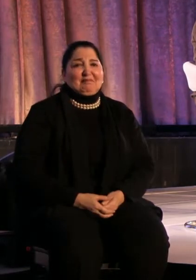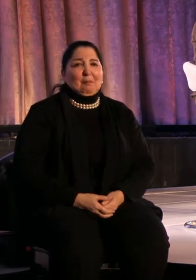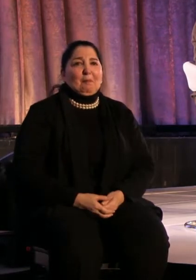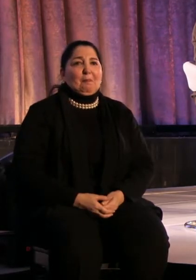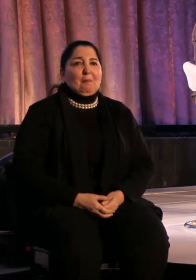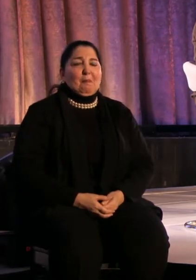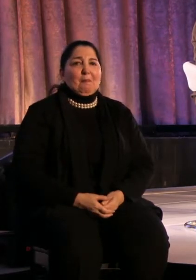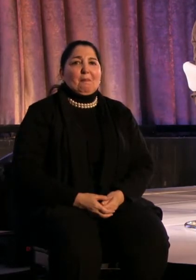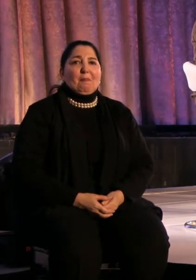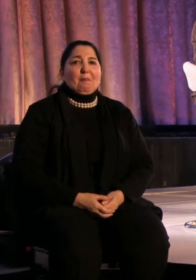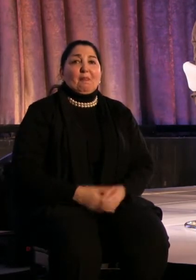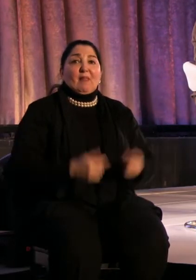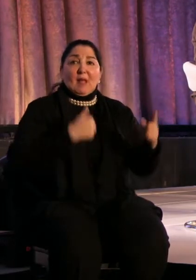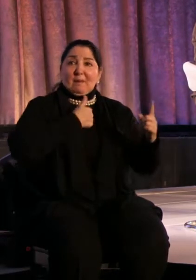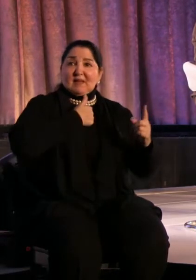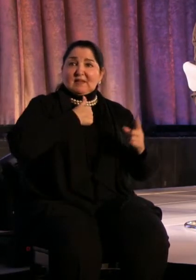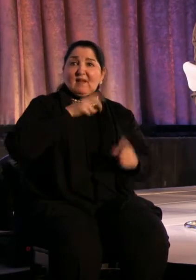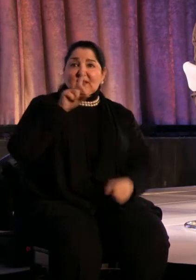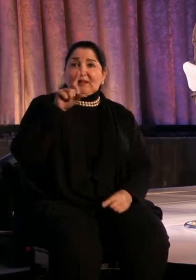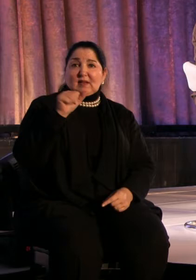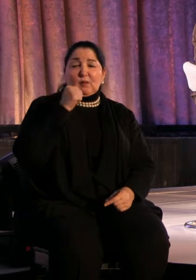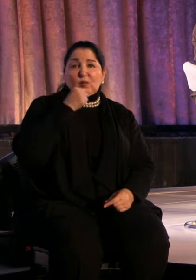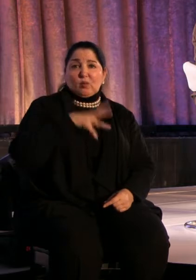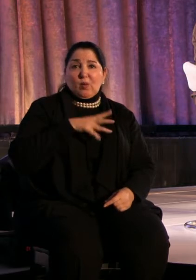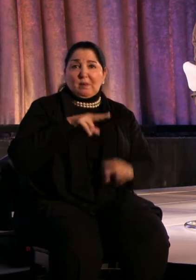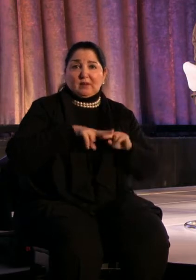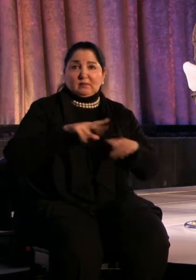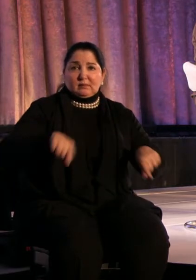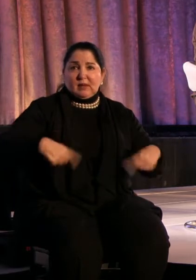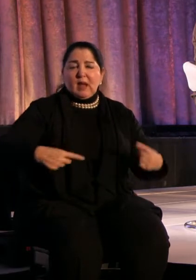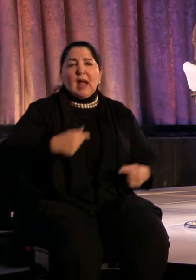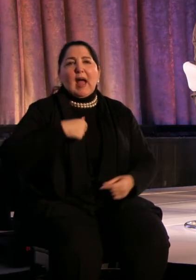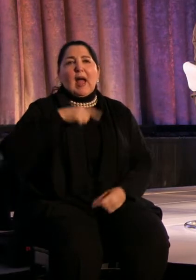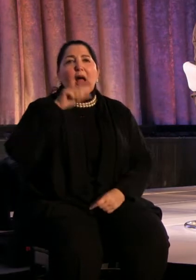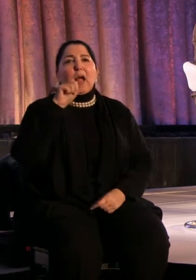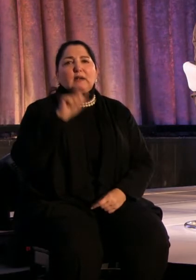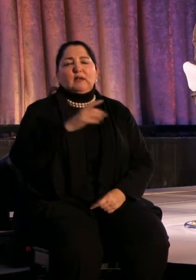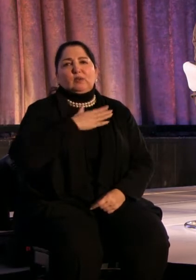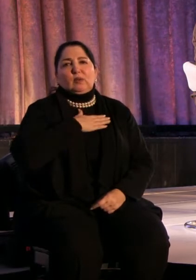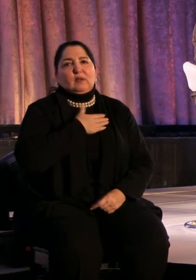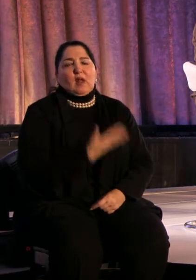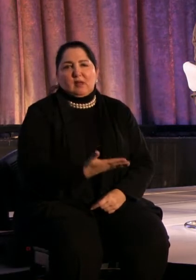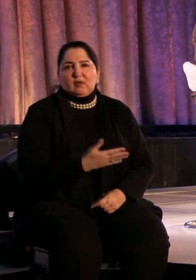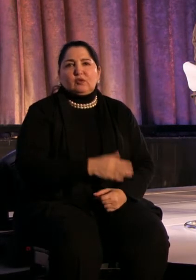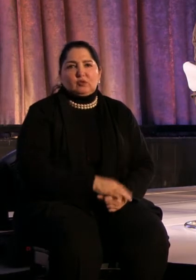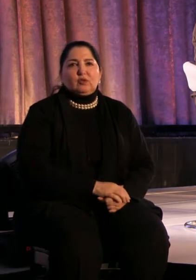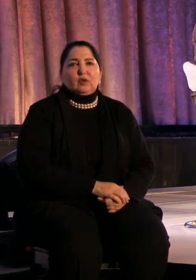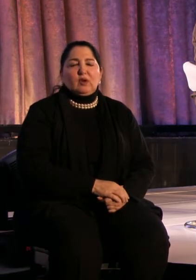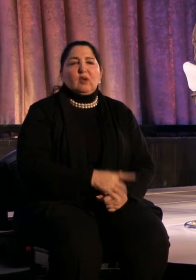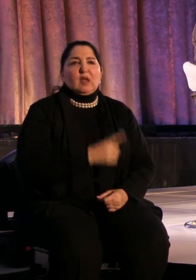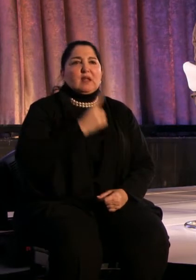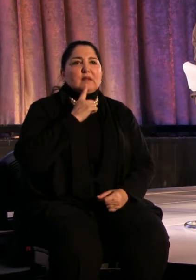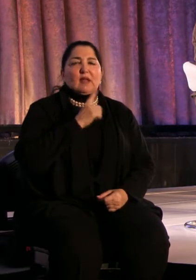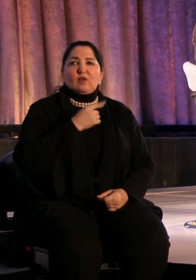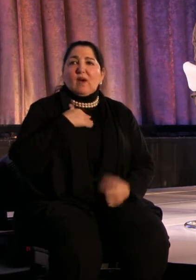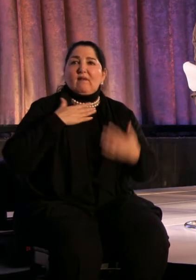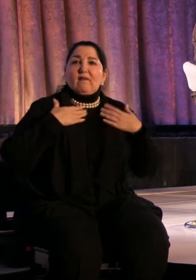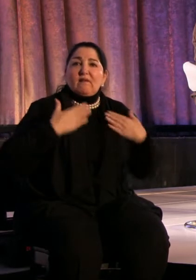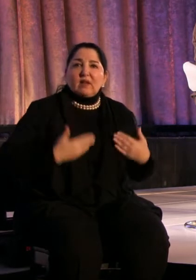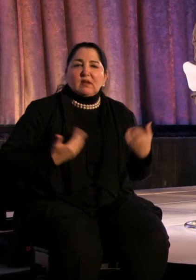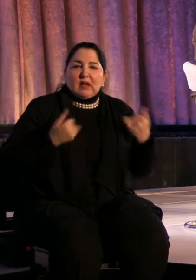And as a disabled woman, I need to acknowledge that the inclusion of physically integrated